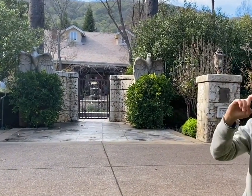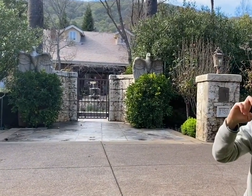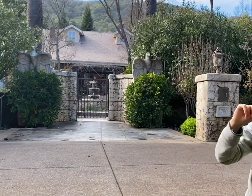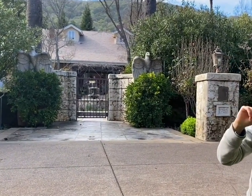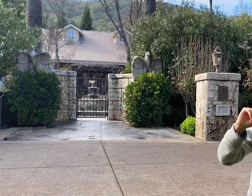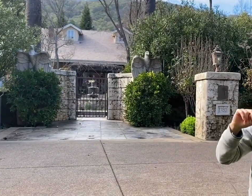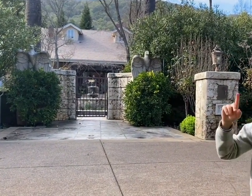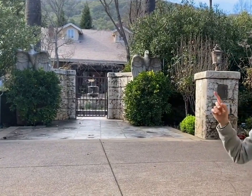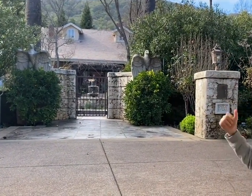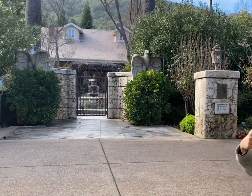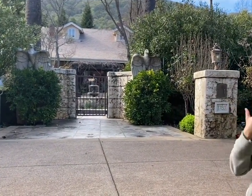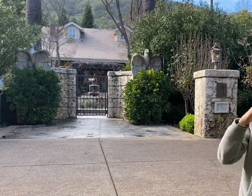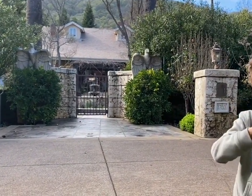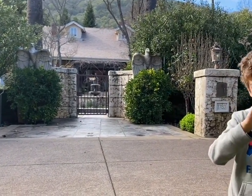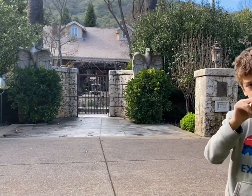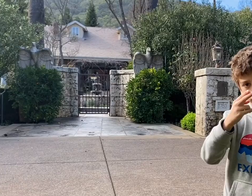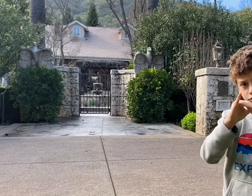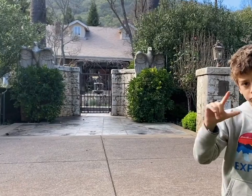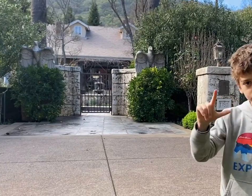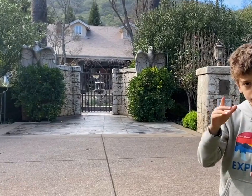Foothill Road in Pleasanton.